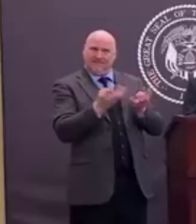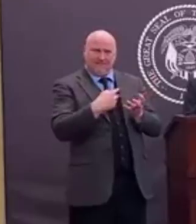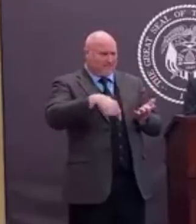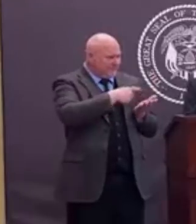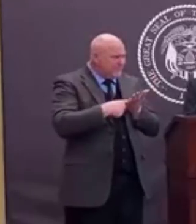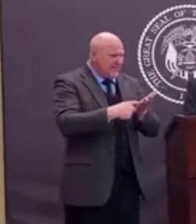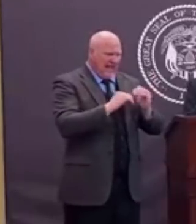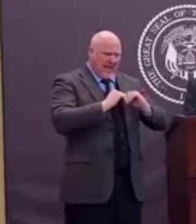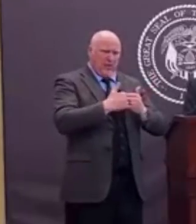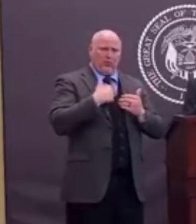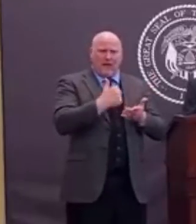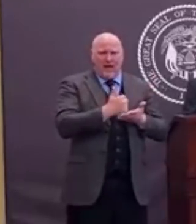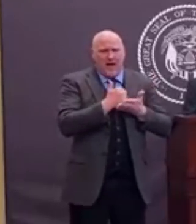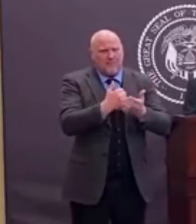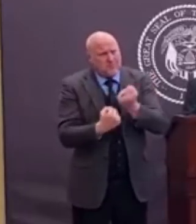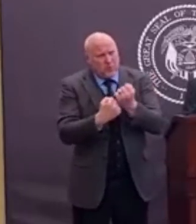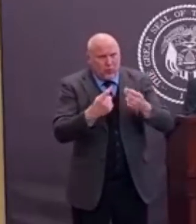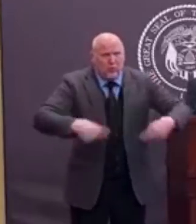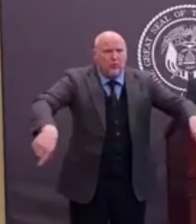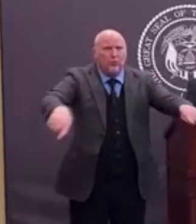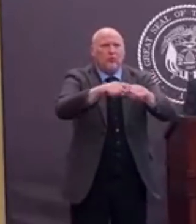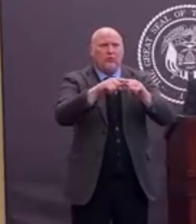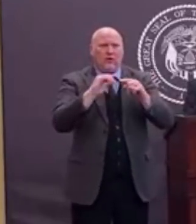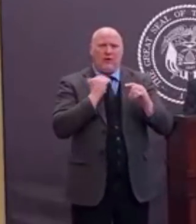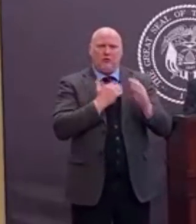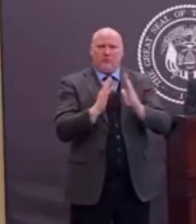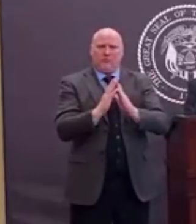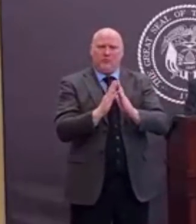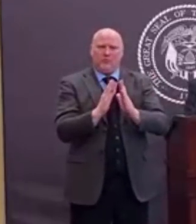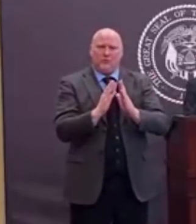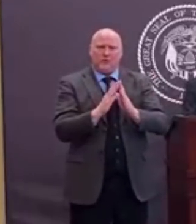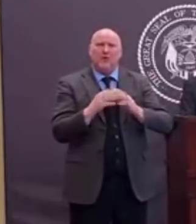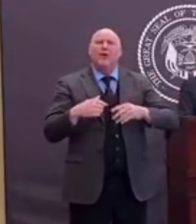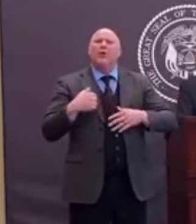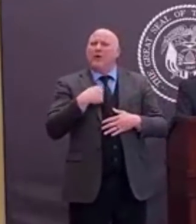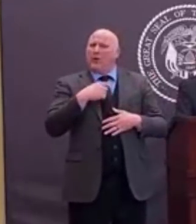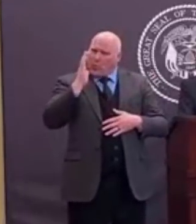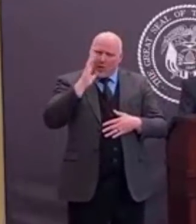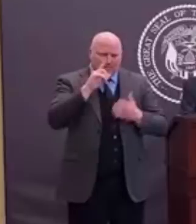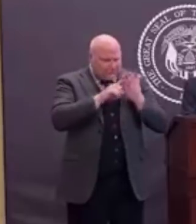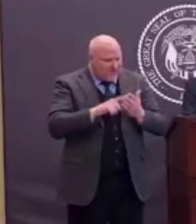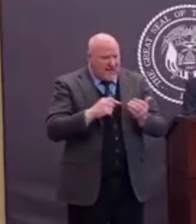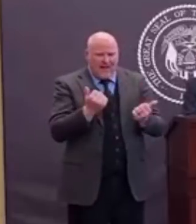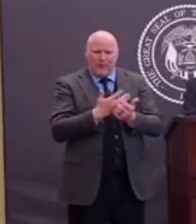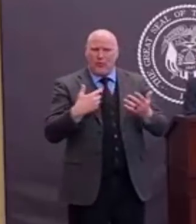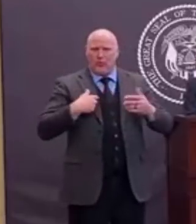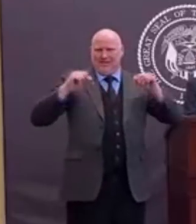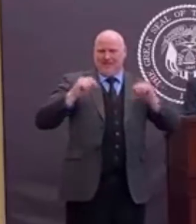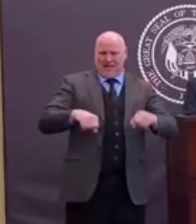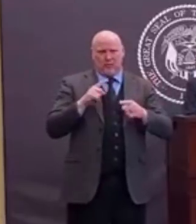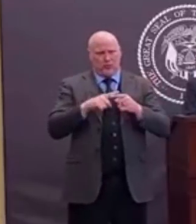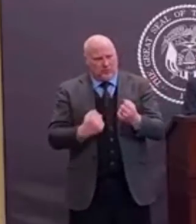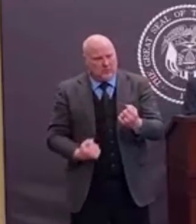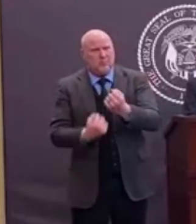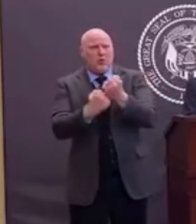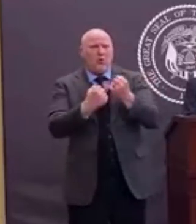working here at the state level to see what we can provide maybe in additional programs. We're working with our local banks. We know that some of